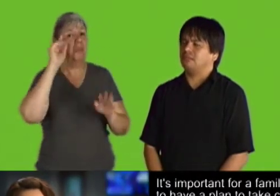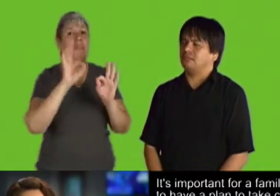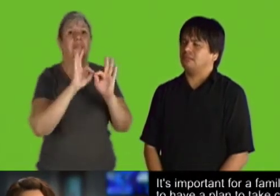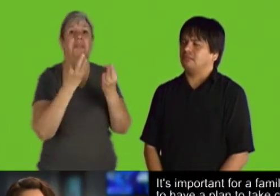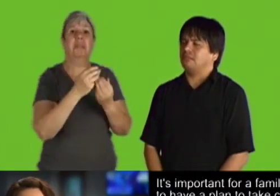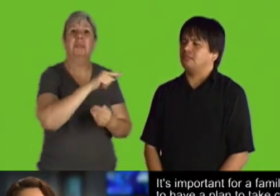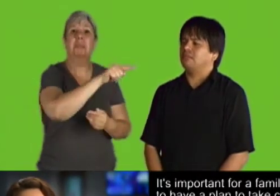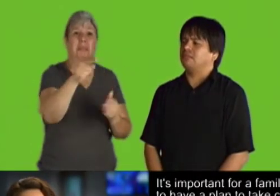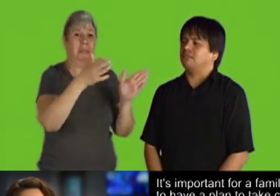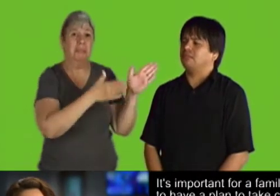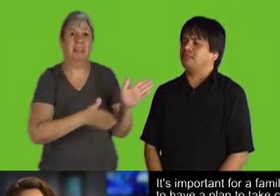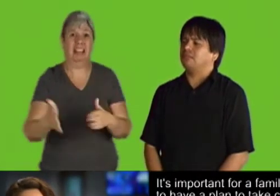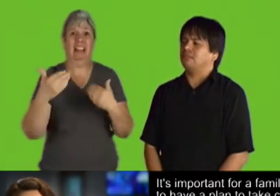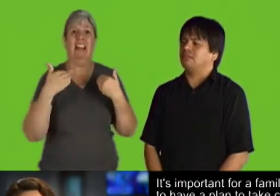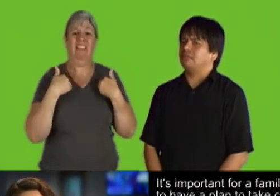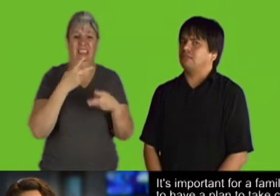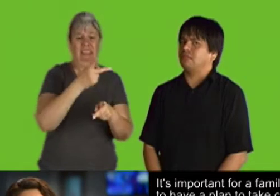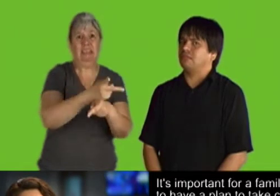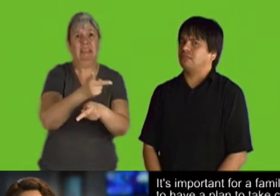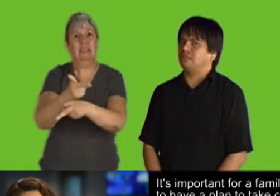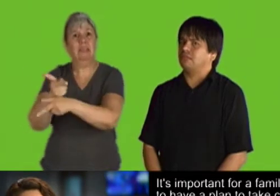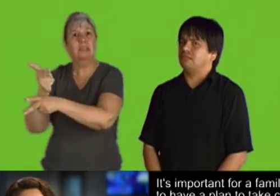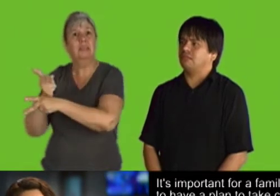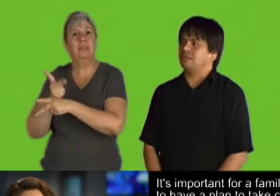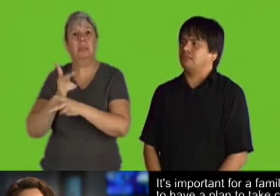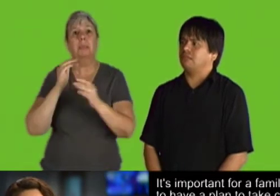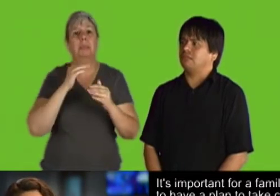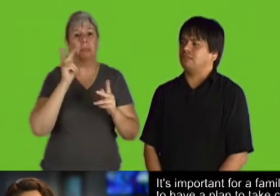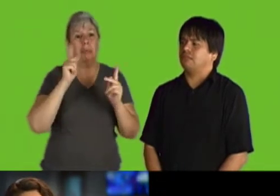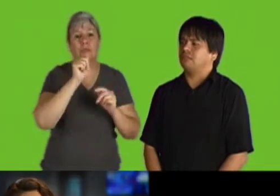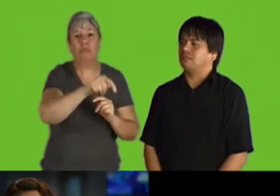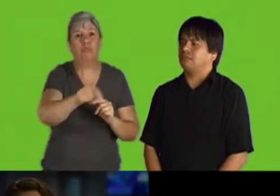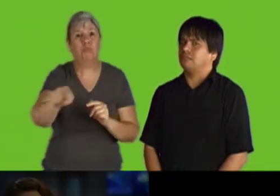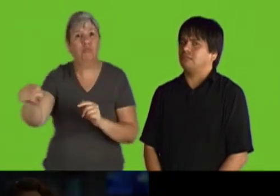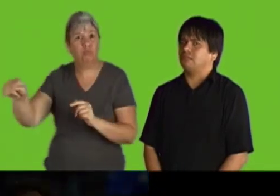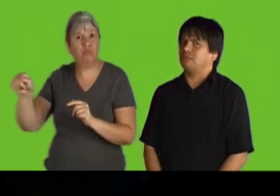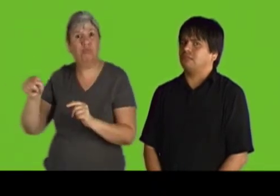family to have a plan to take care of those family members who need help.